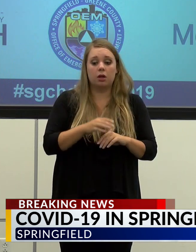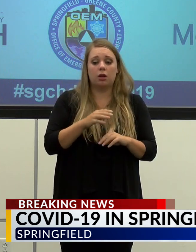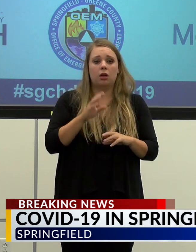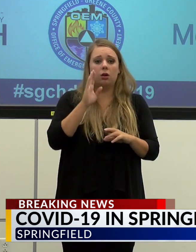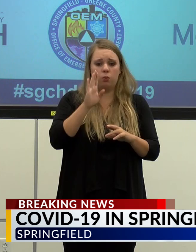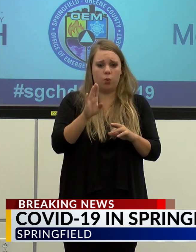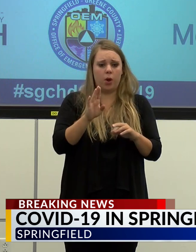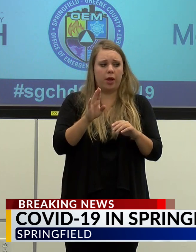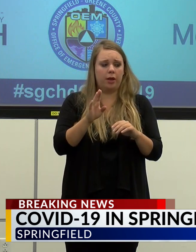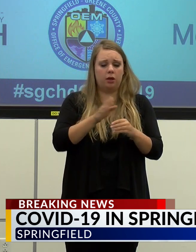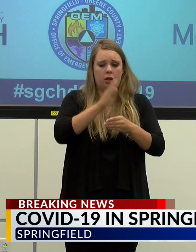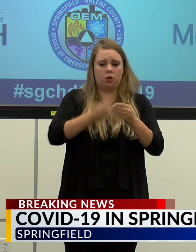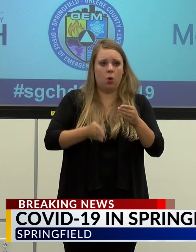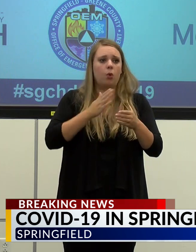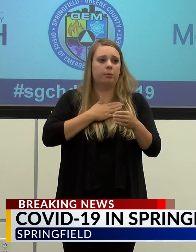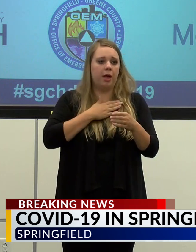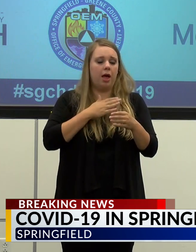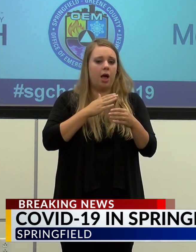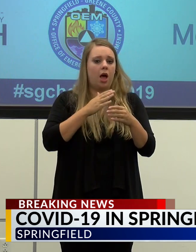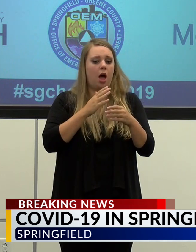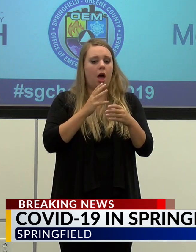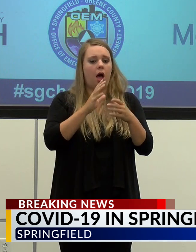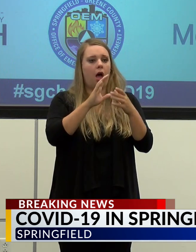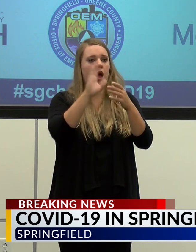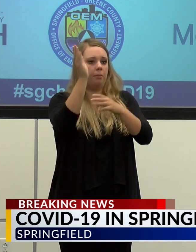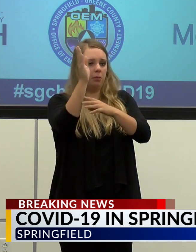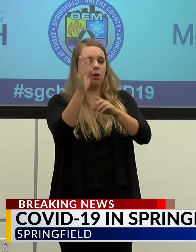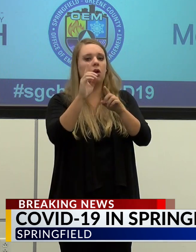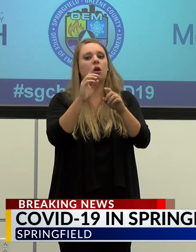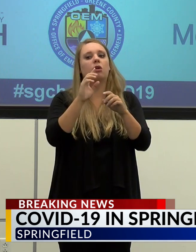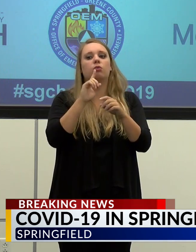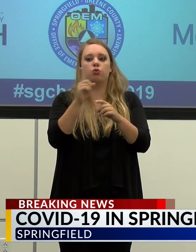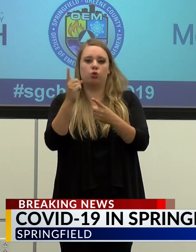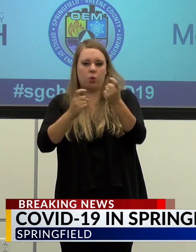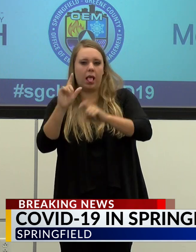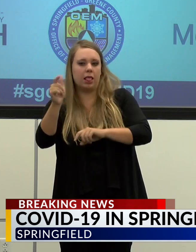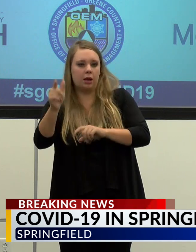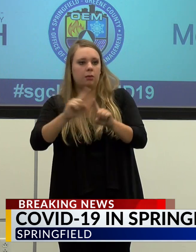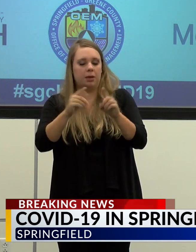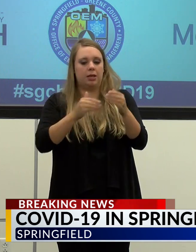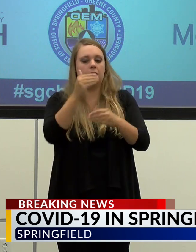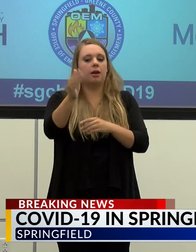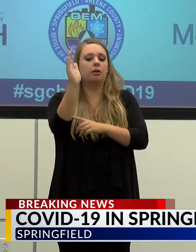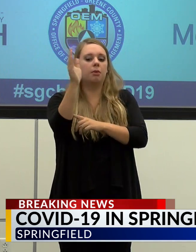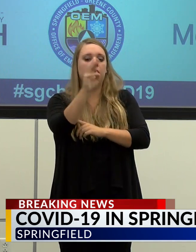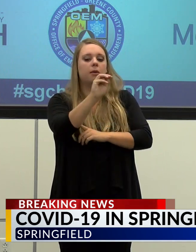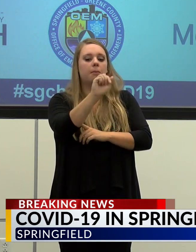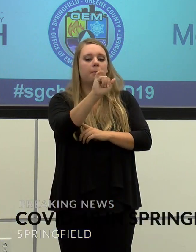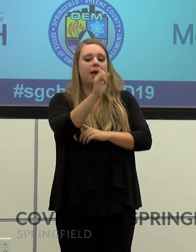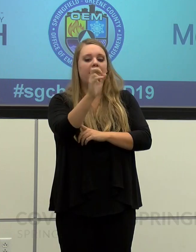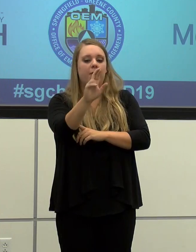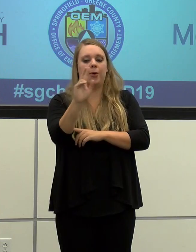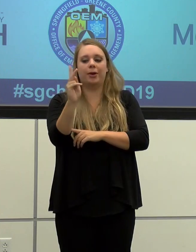the end of the program. But next we're going to hear from our Mayor, Mayor Kim McClure.